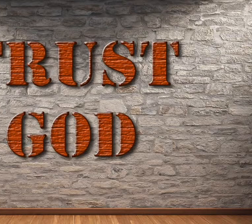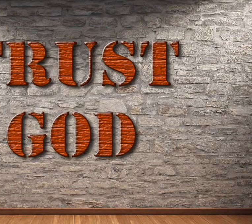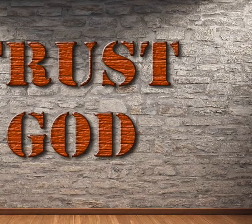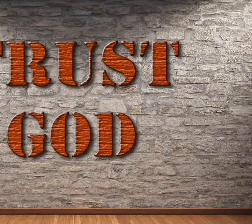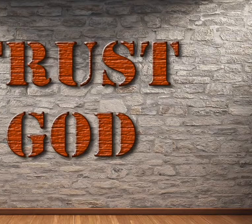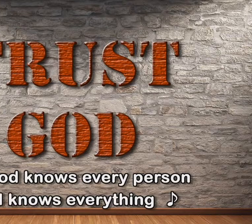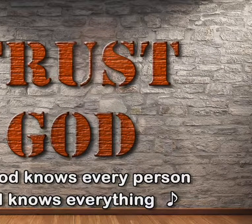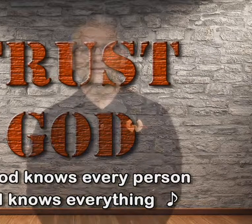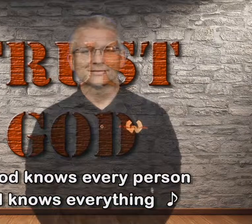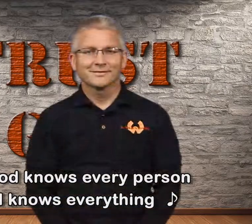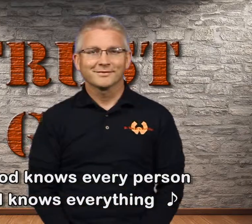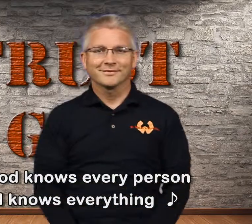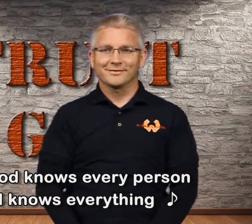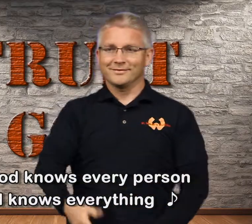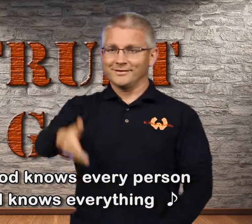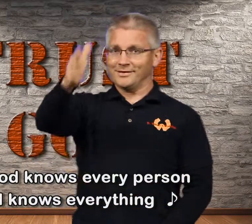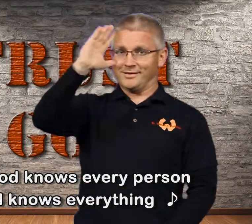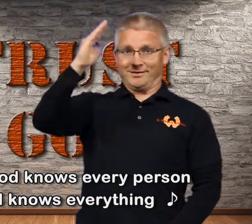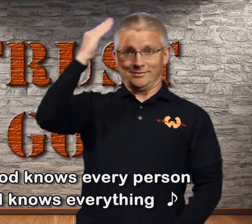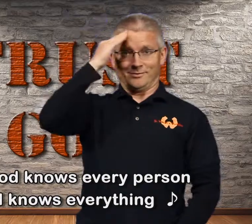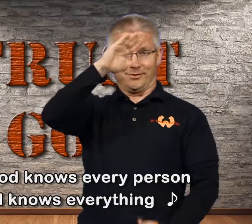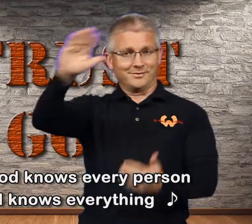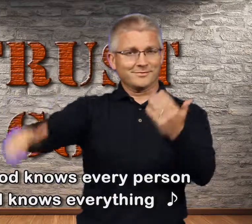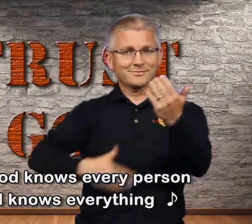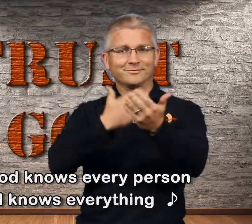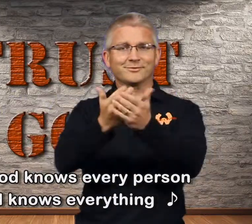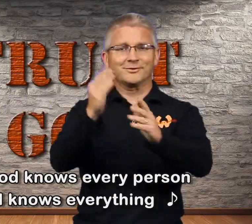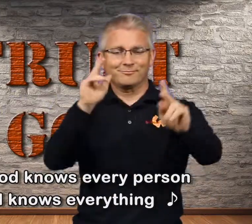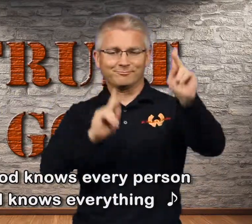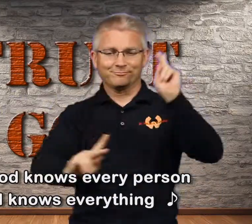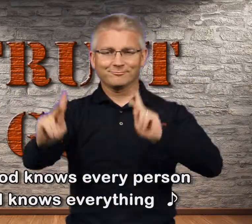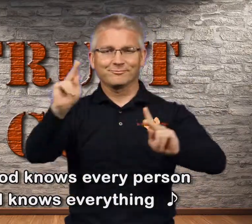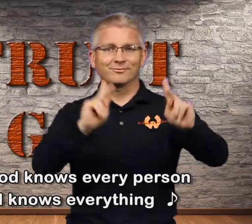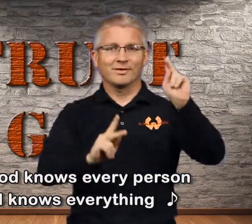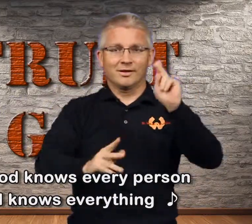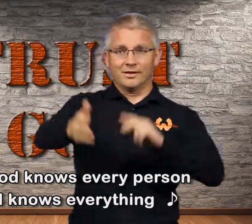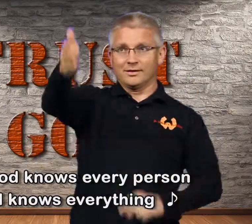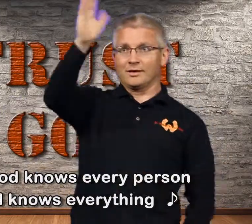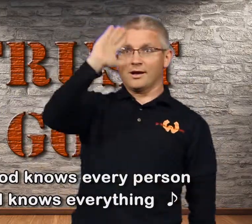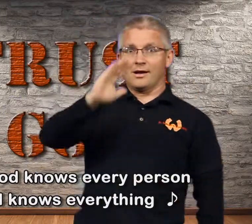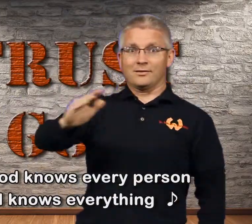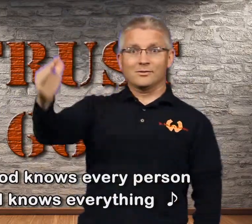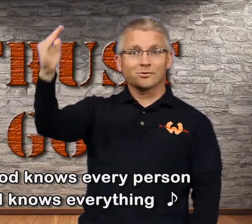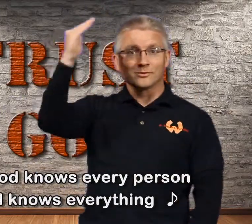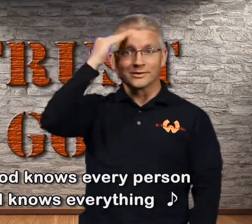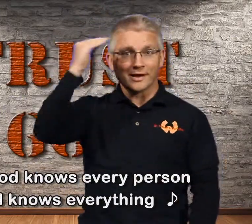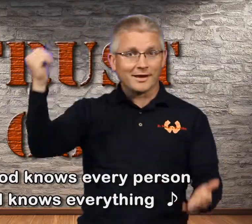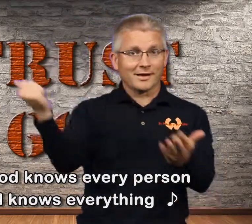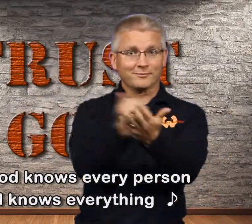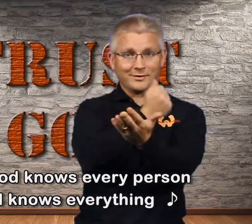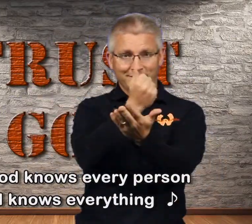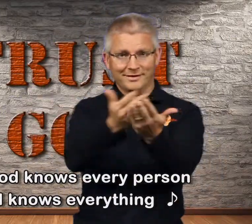God knows every person, God knows everything,